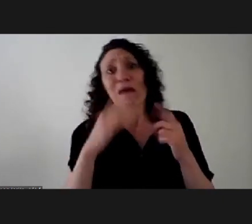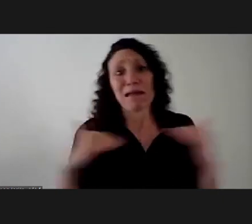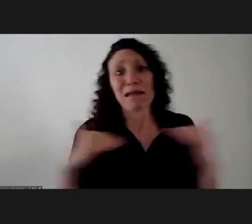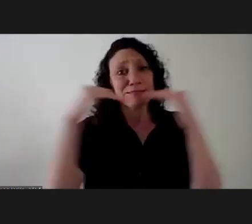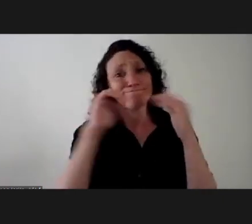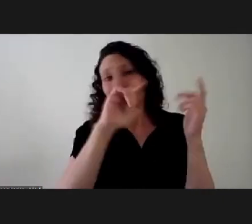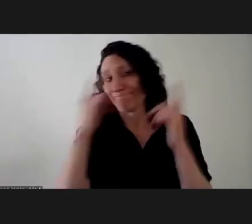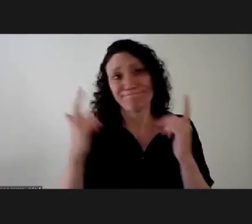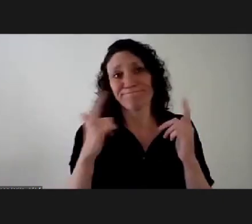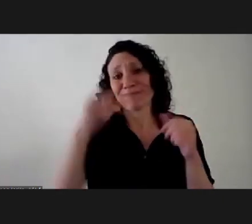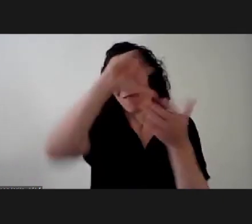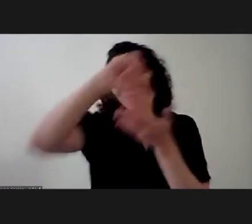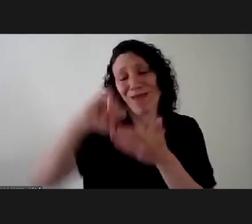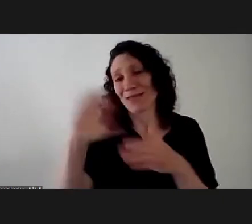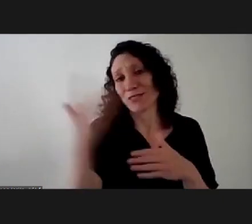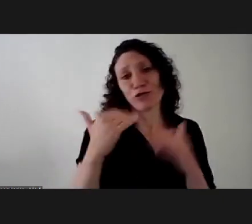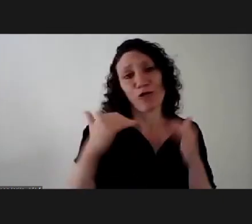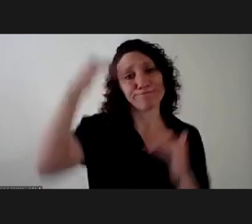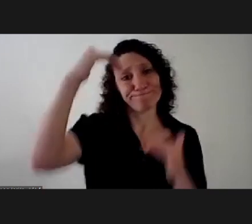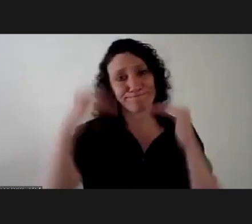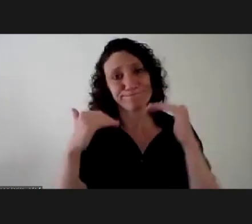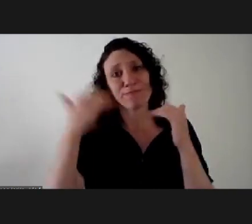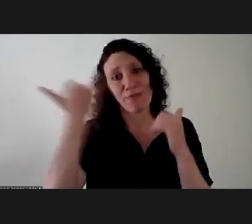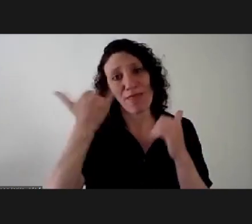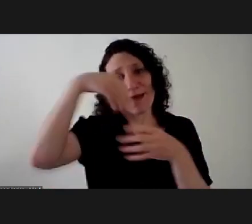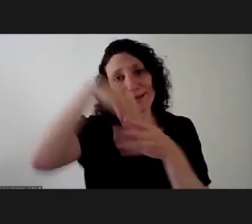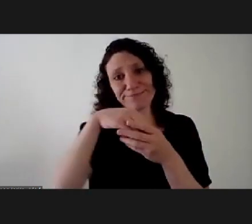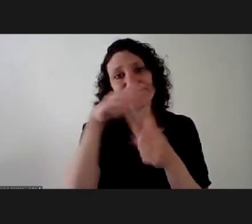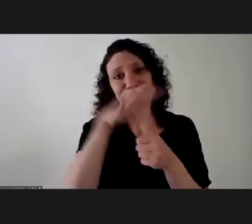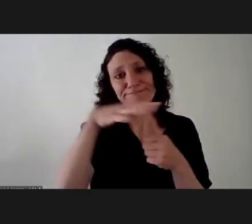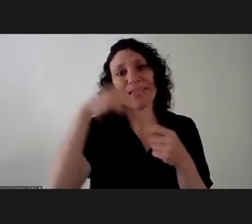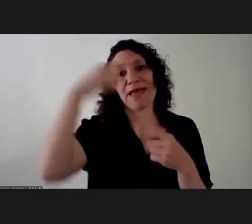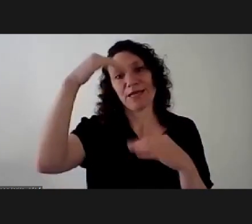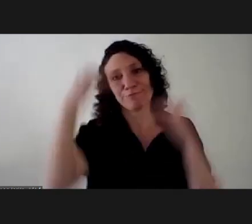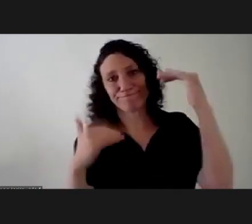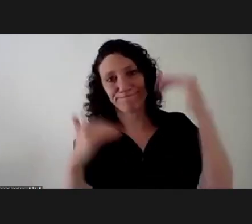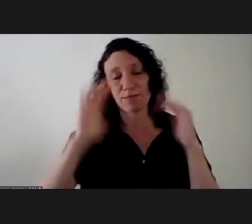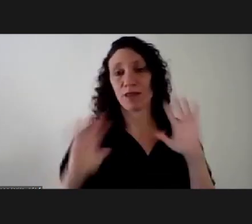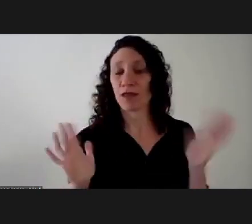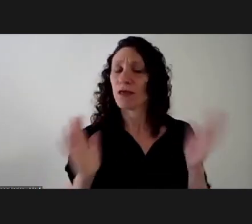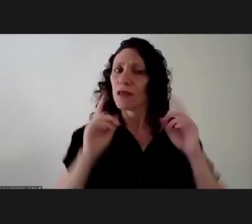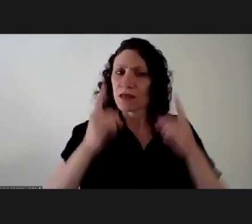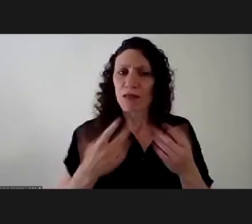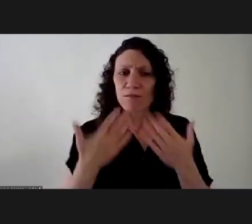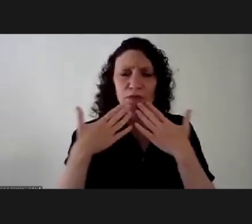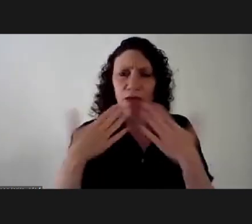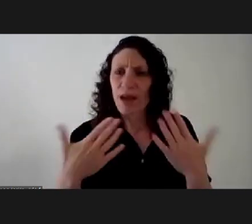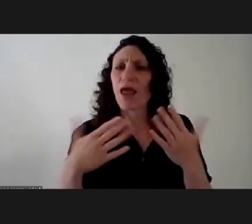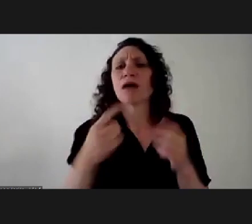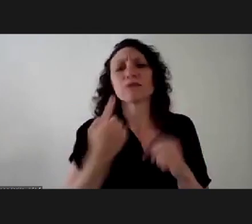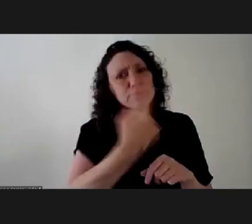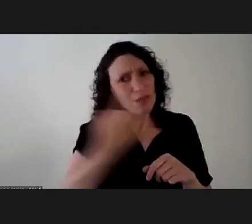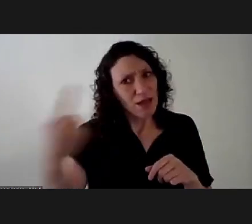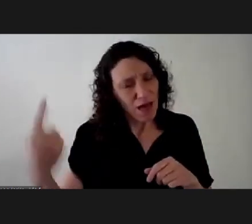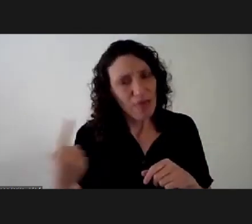see and observe gender inequalities unfortunately this exists so that's why we are here we would also like to thank you for the